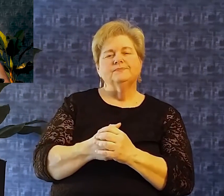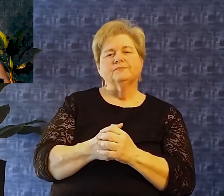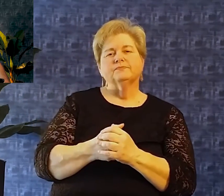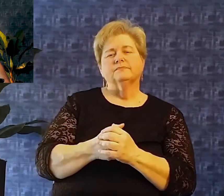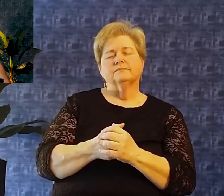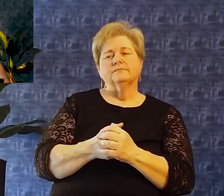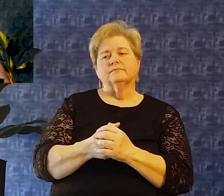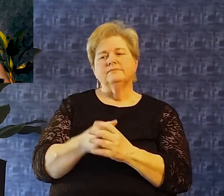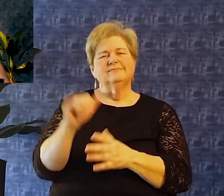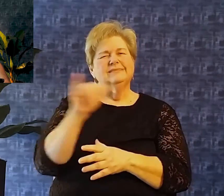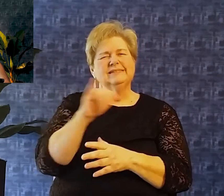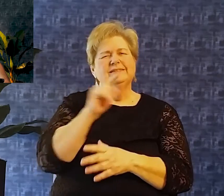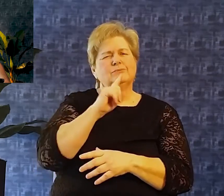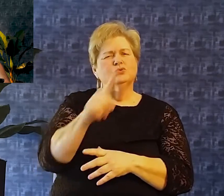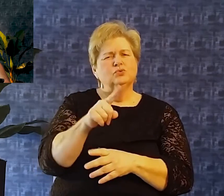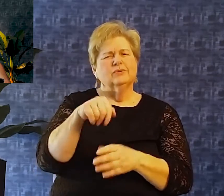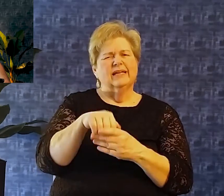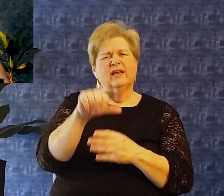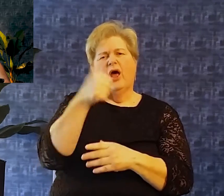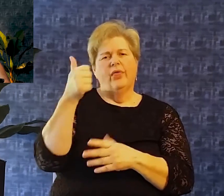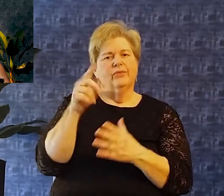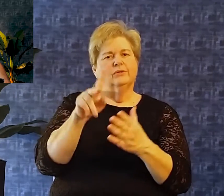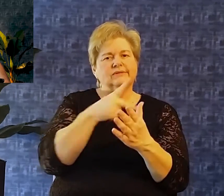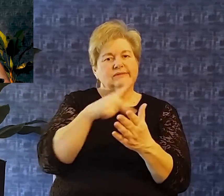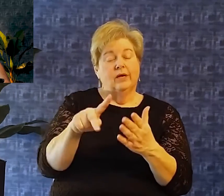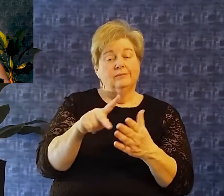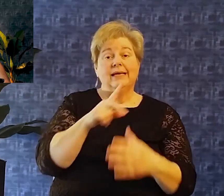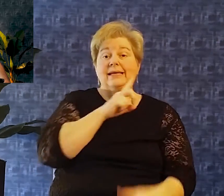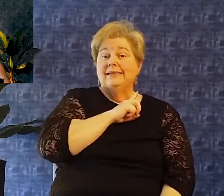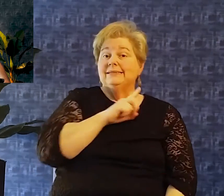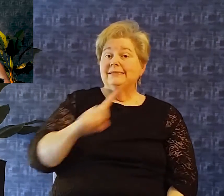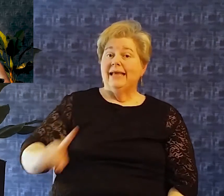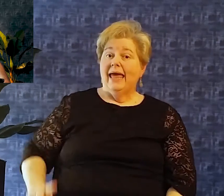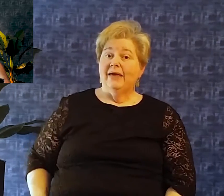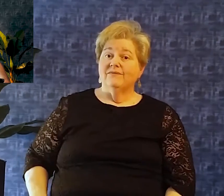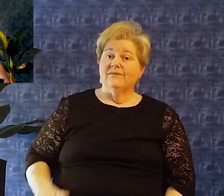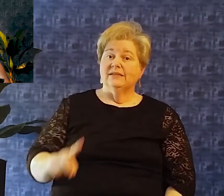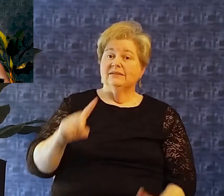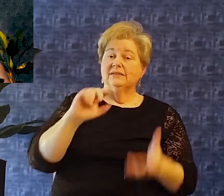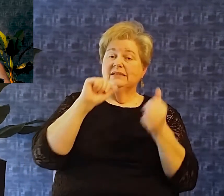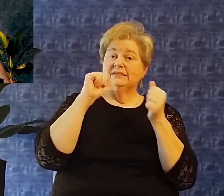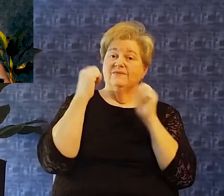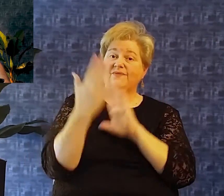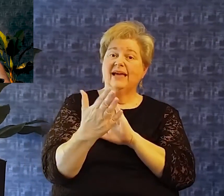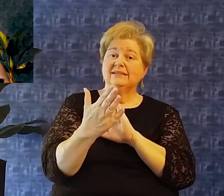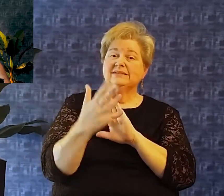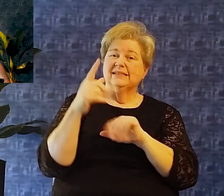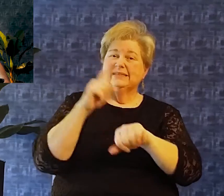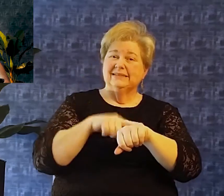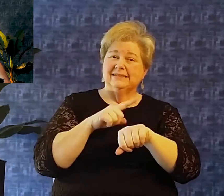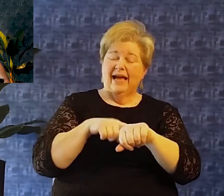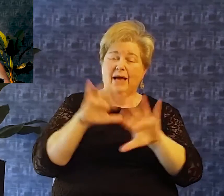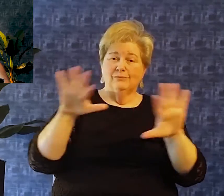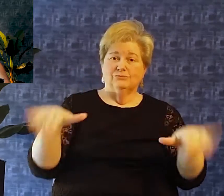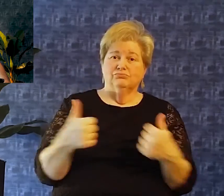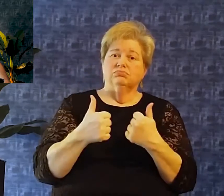a time of challenge And you know, i'm not going to get into this this morning, but just an aside thought on that